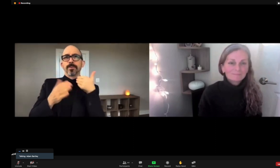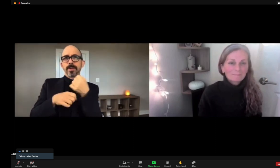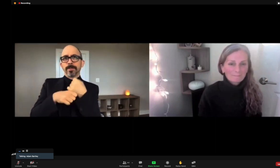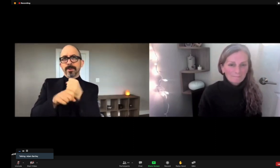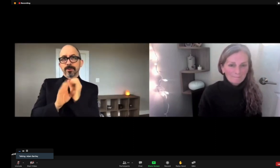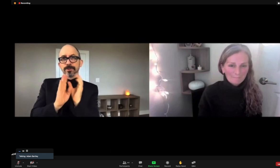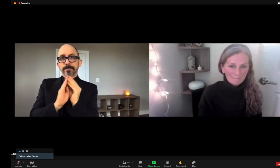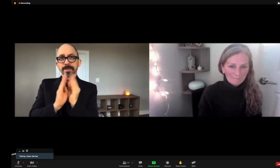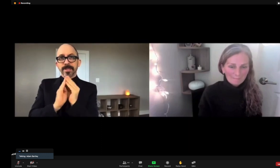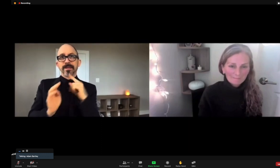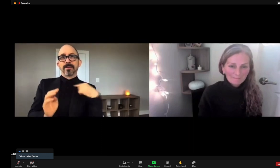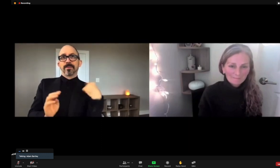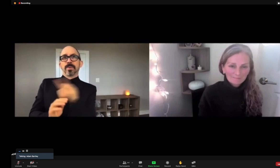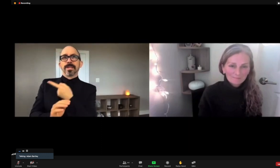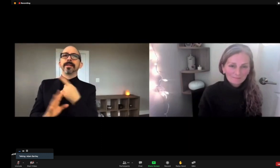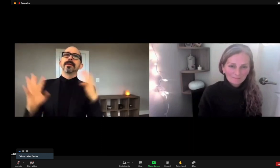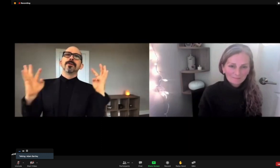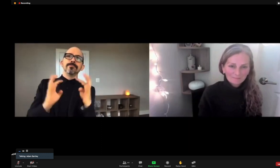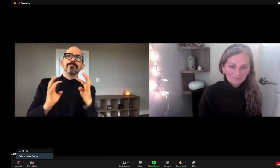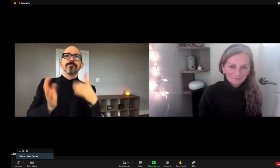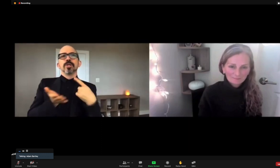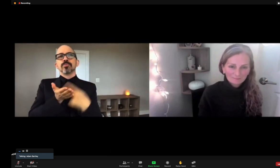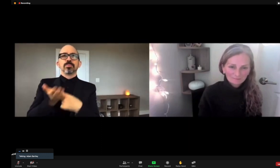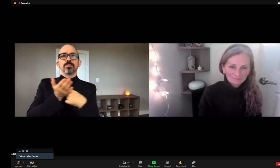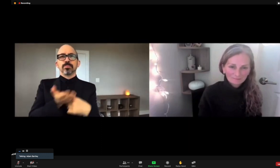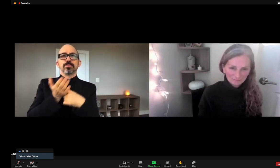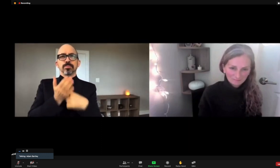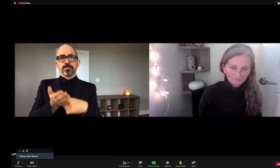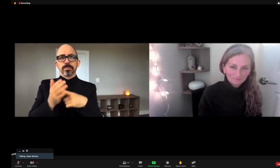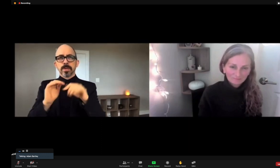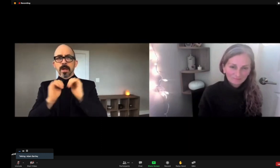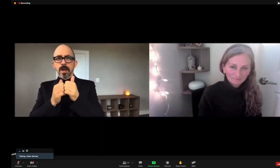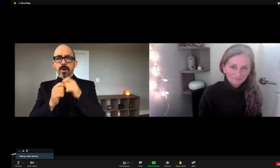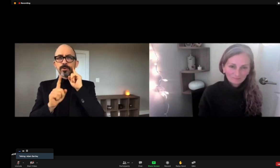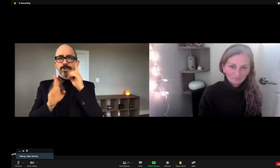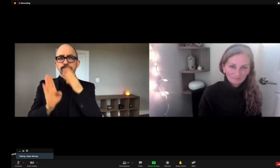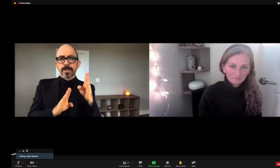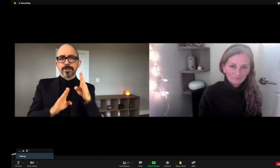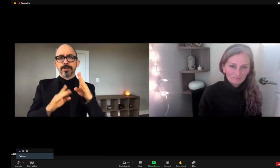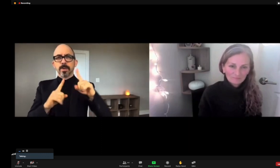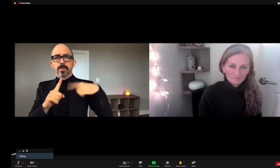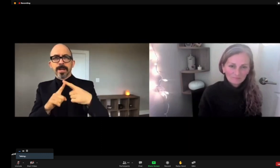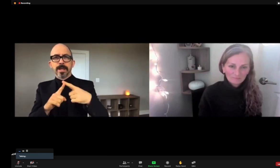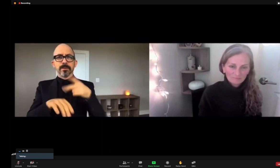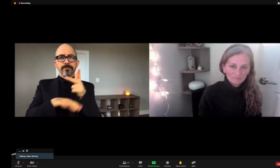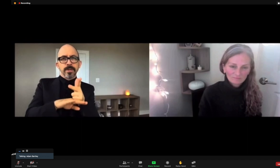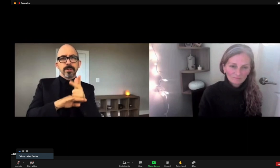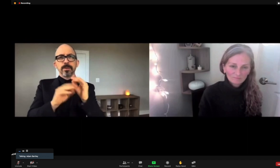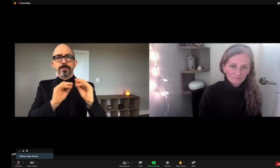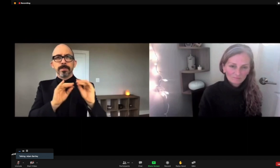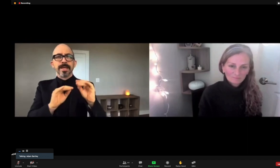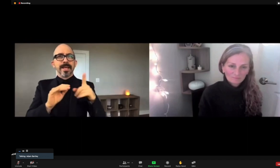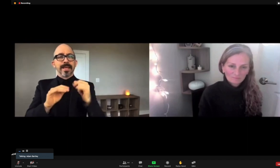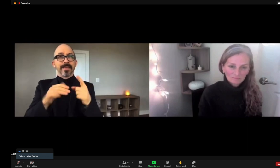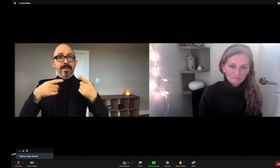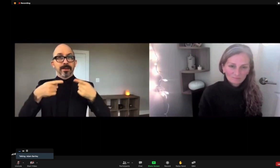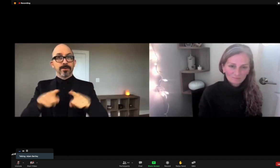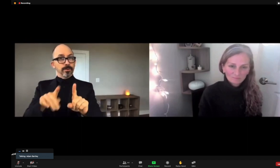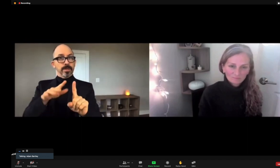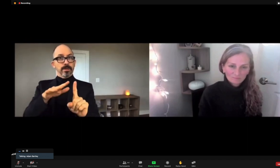videographer, the pre-meeting, all of us came together to really discuss the direction, how the filming would take place,